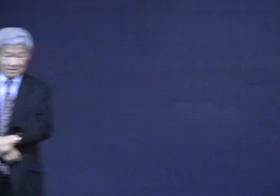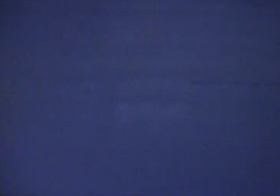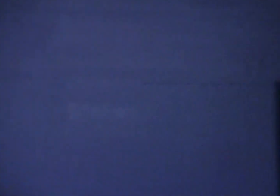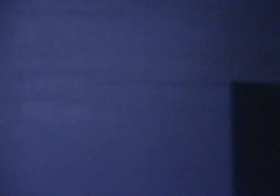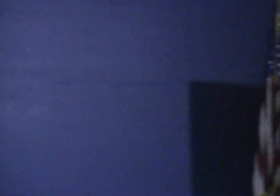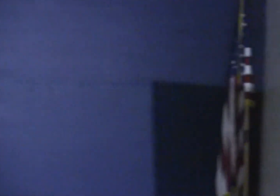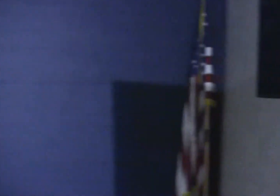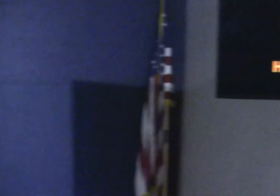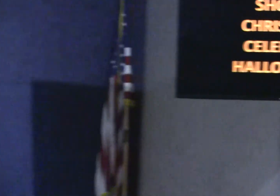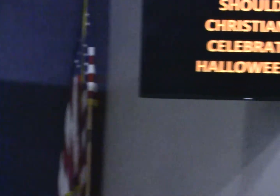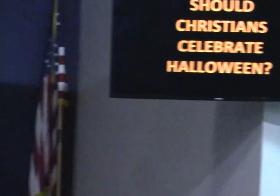Should they?